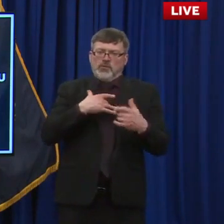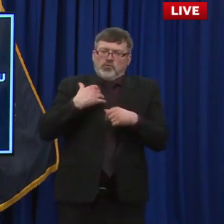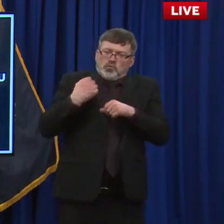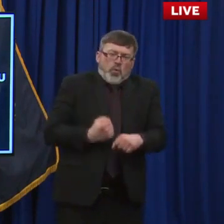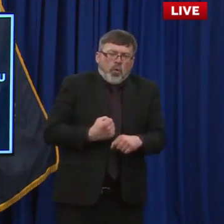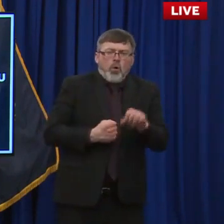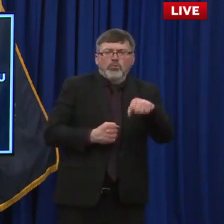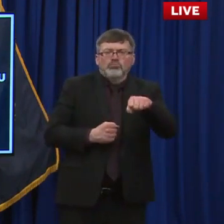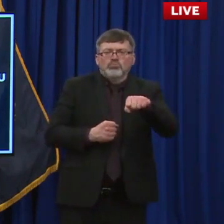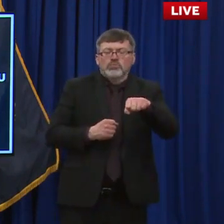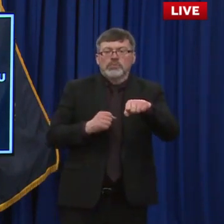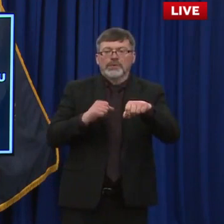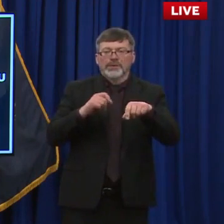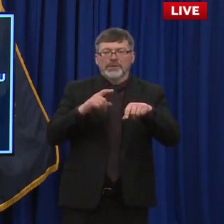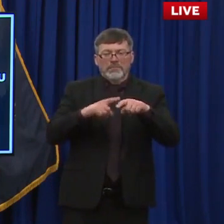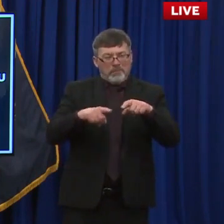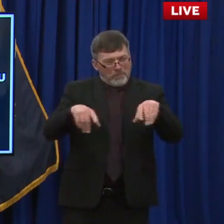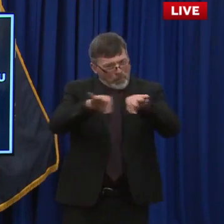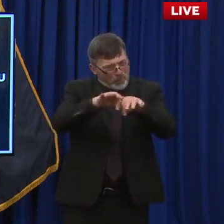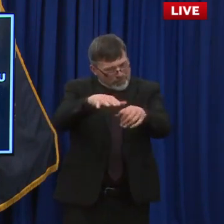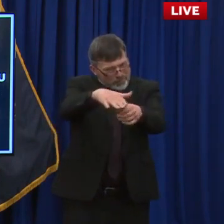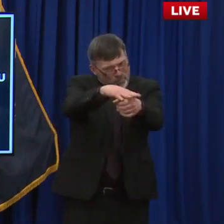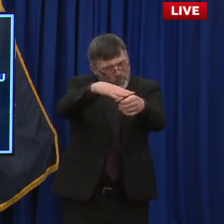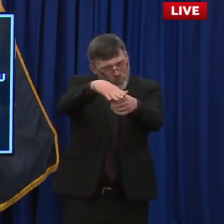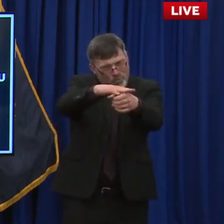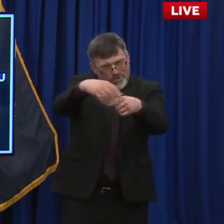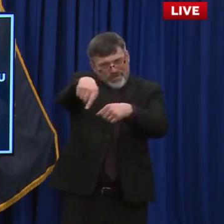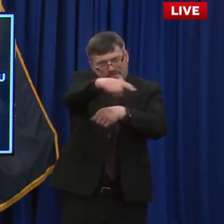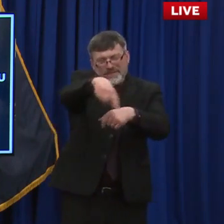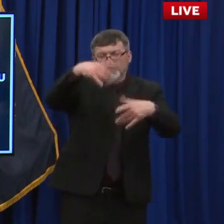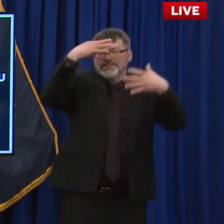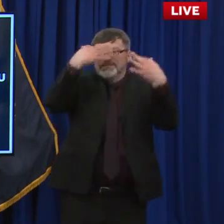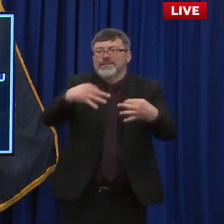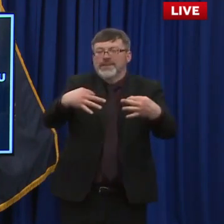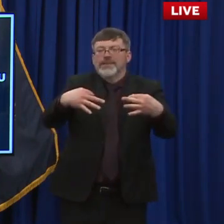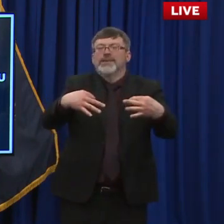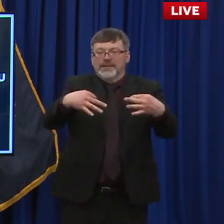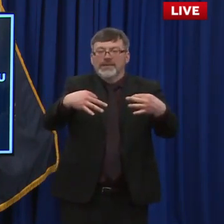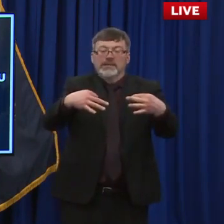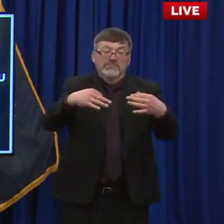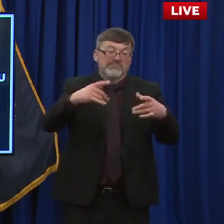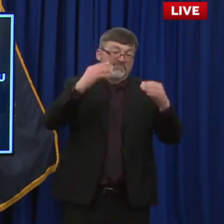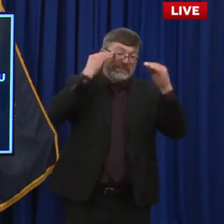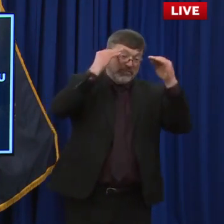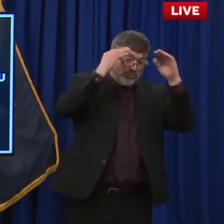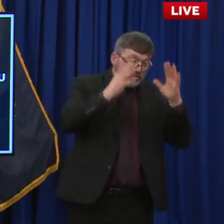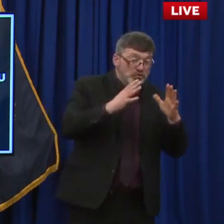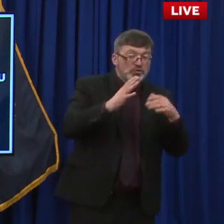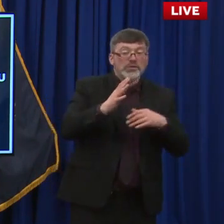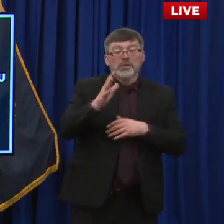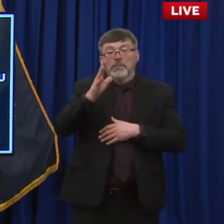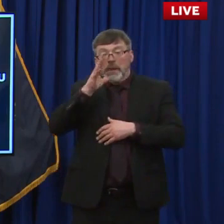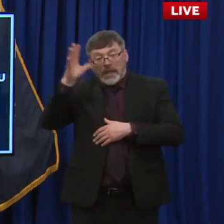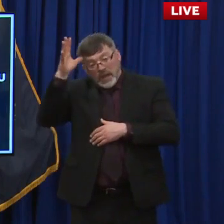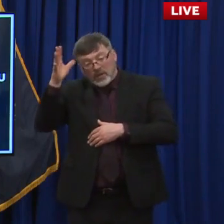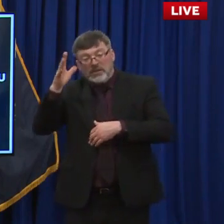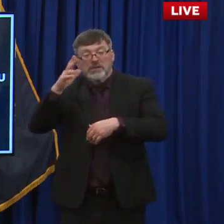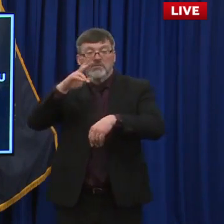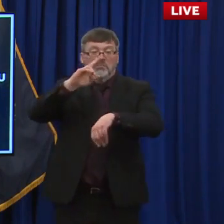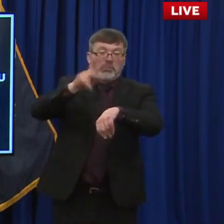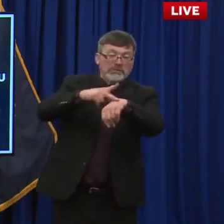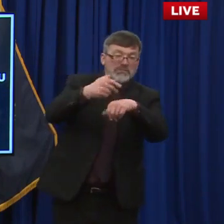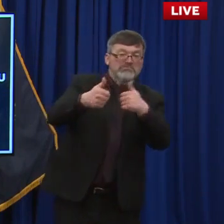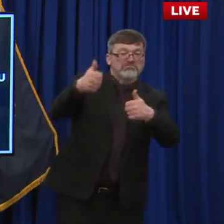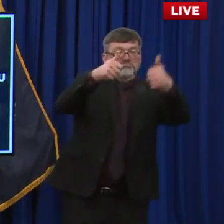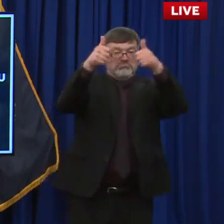parents, teachers, and administrators, uh, and finding that that pathway forward. And Governor, our final phone question